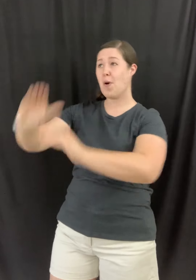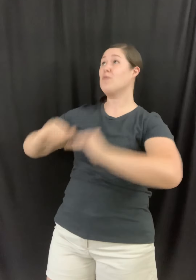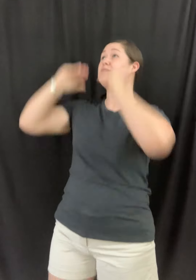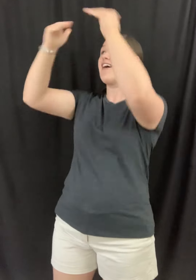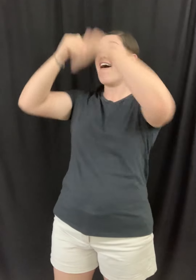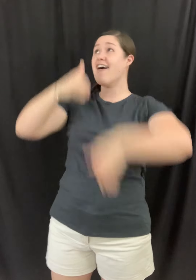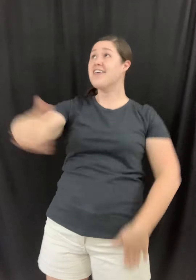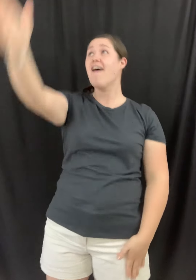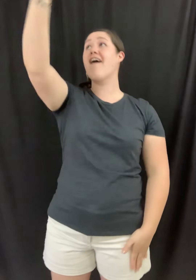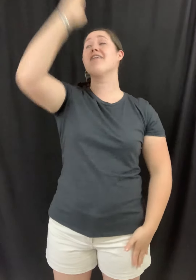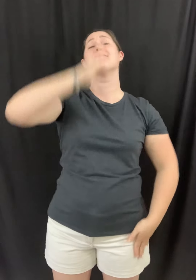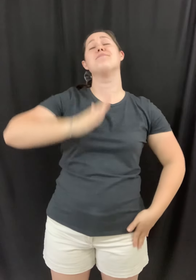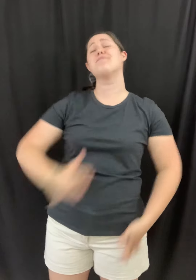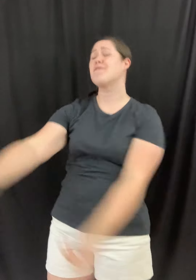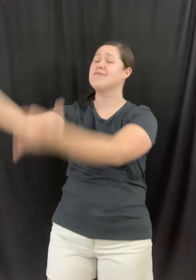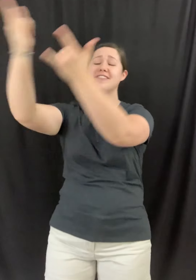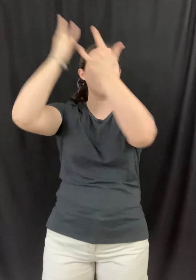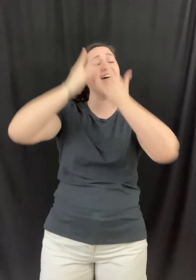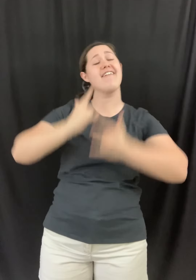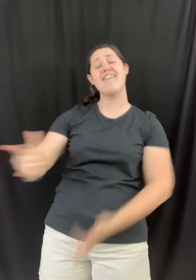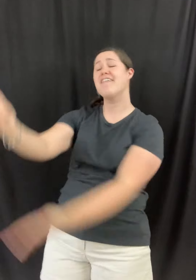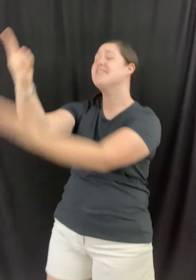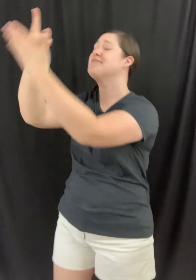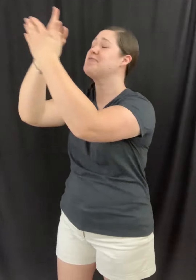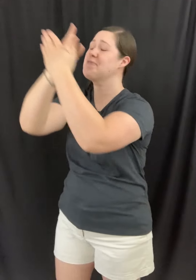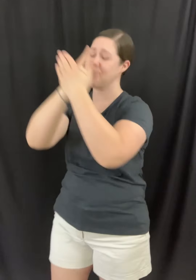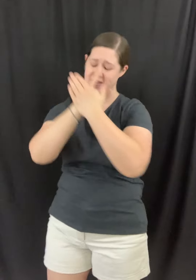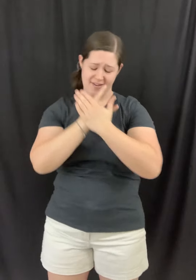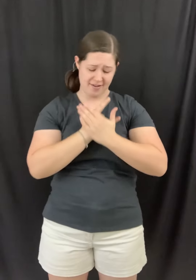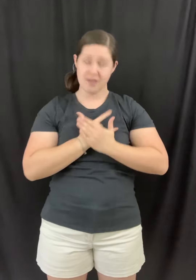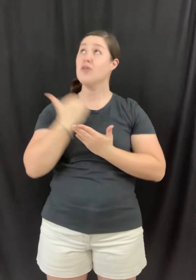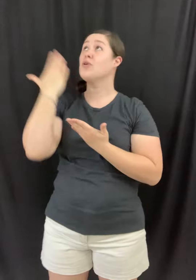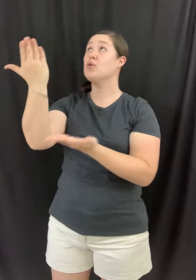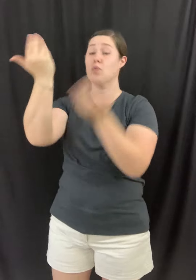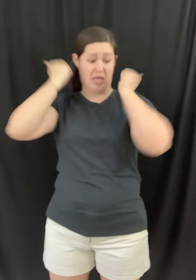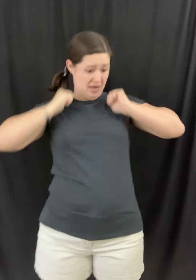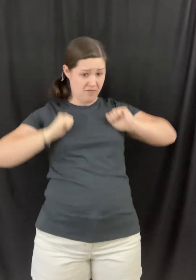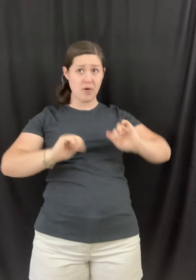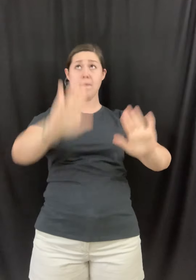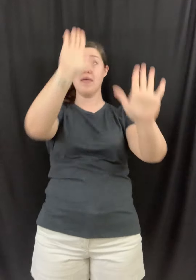most high-dive for me Who I am,